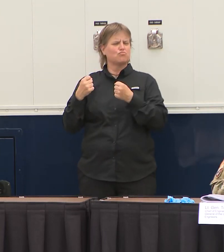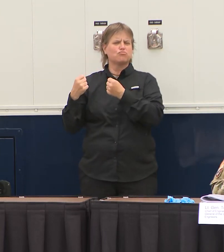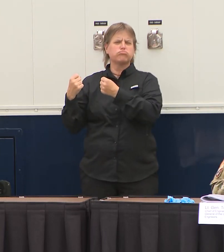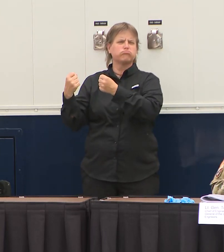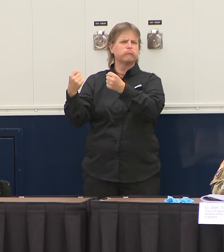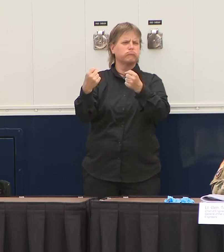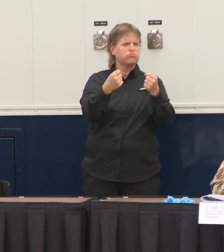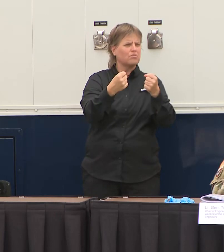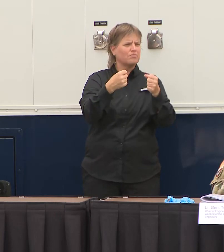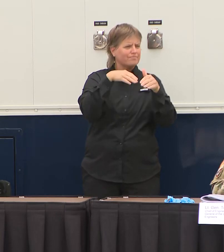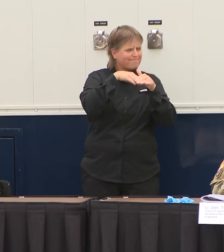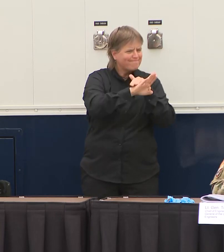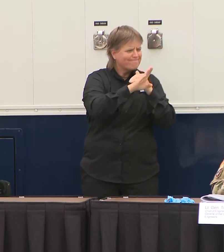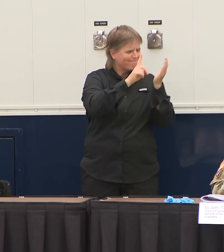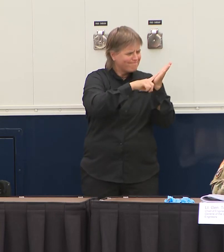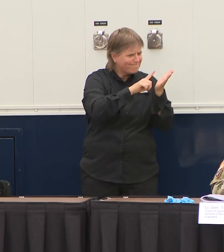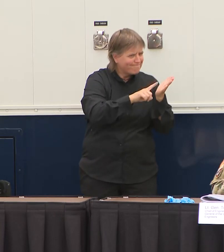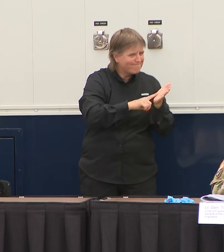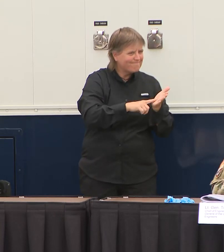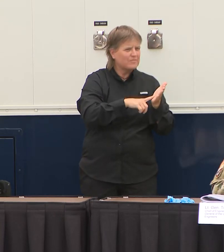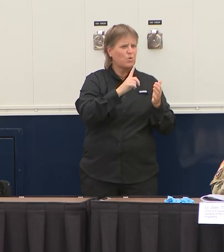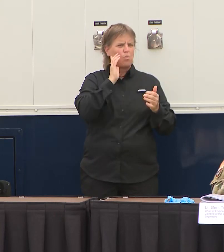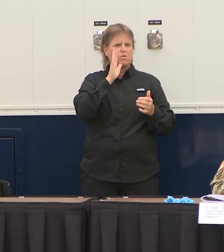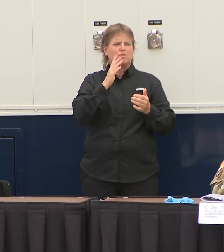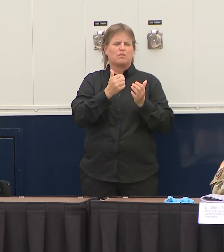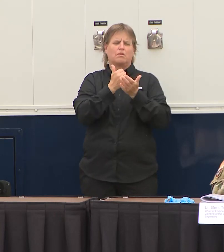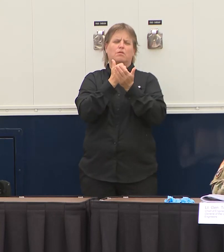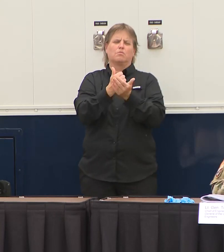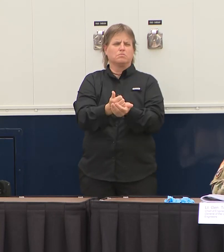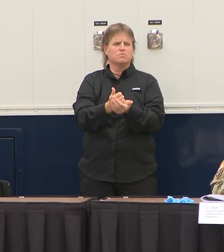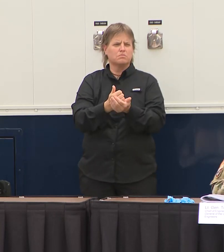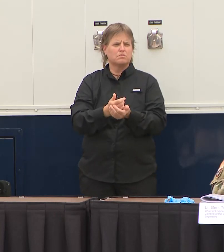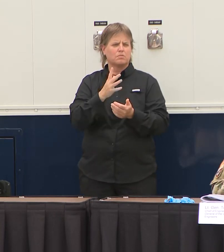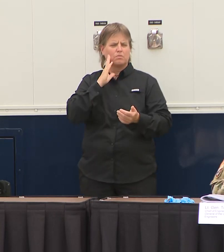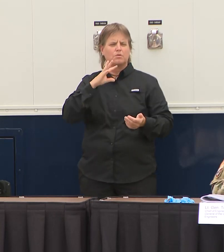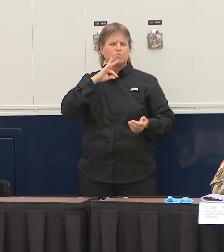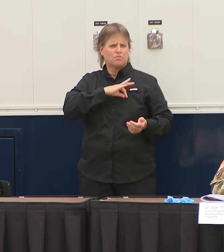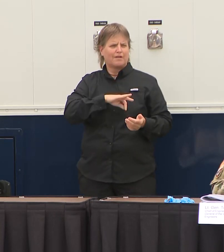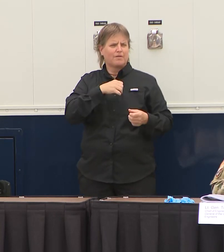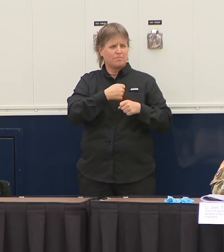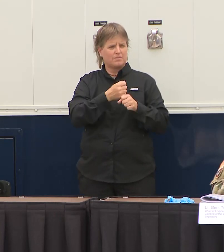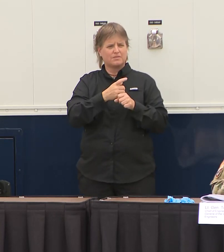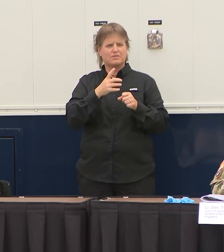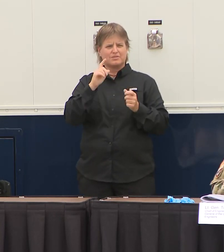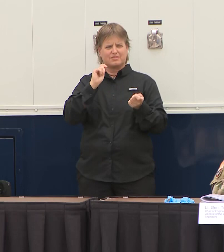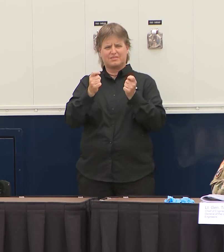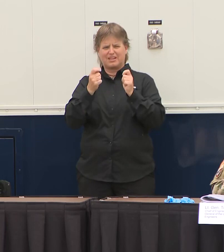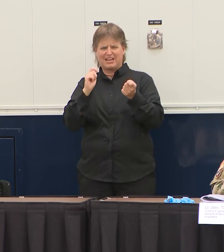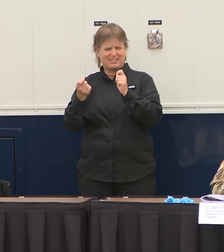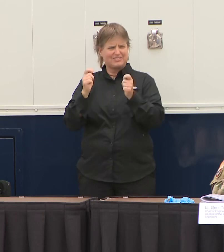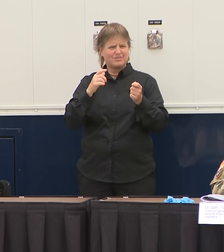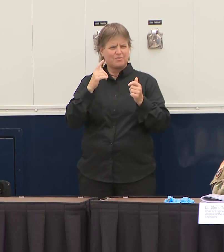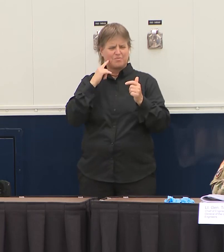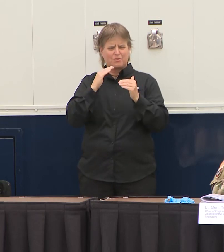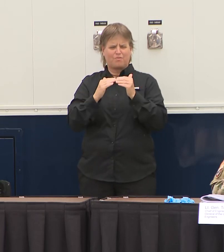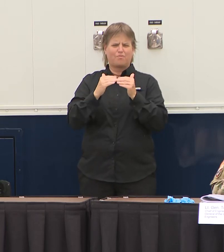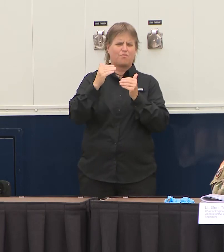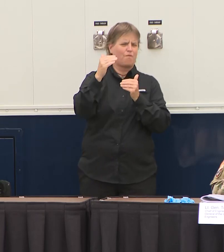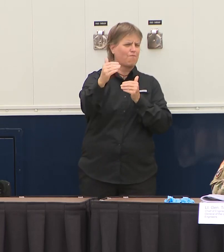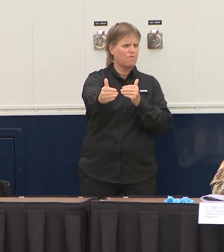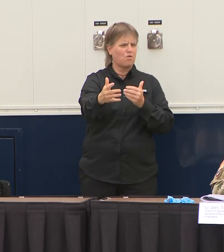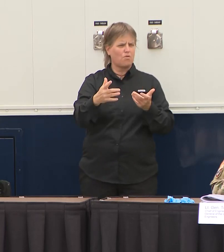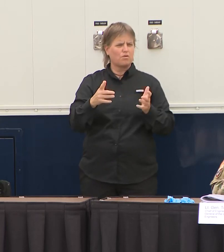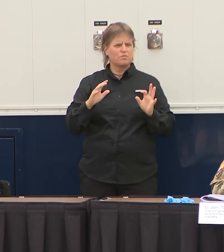there then you really go and do more so I think that this is something that will be game-changing for us going forward and it's been a very very top